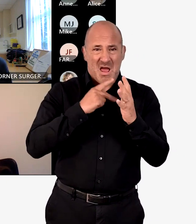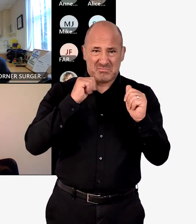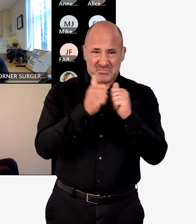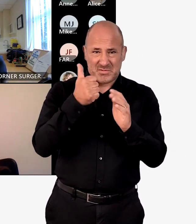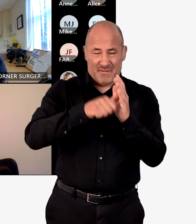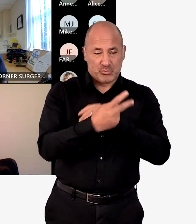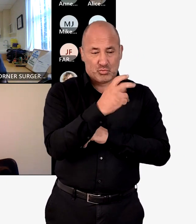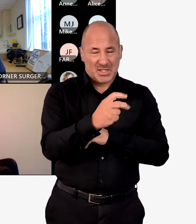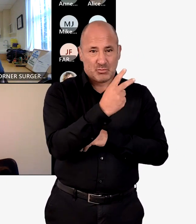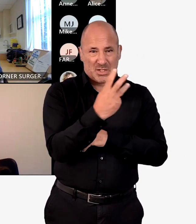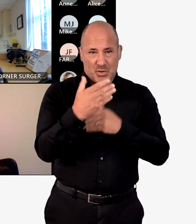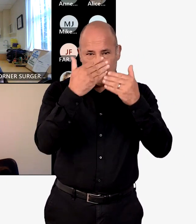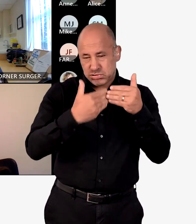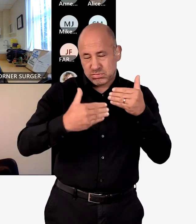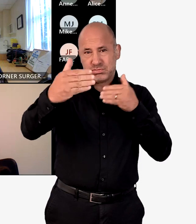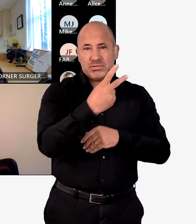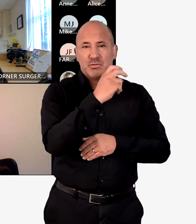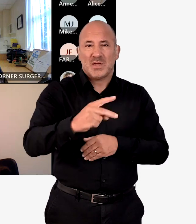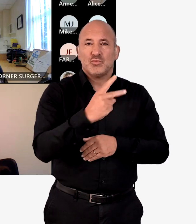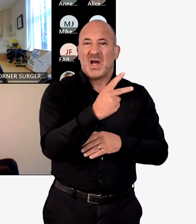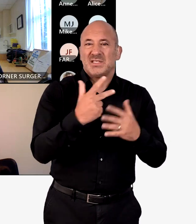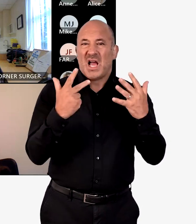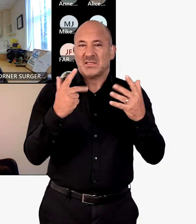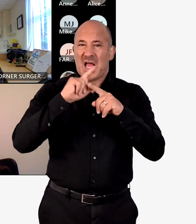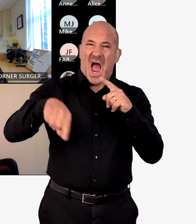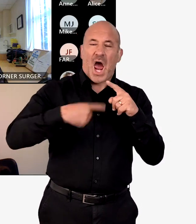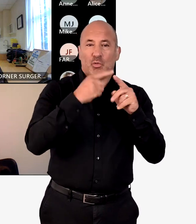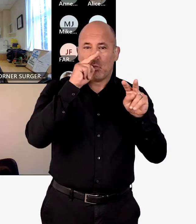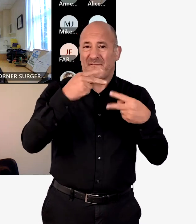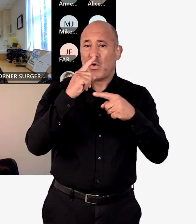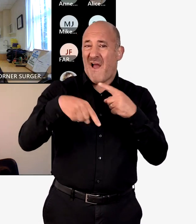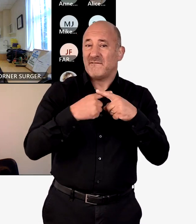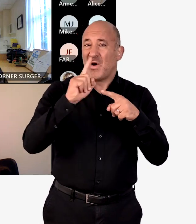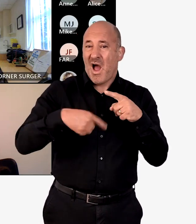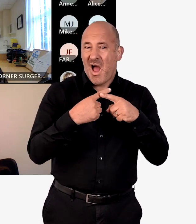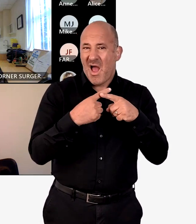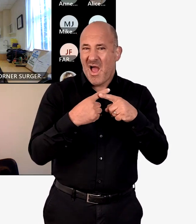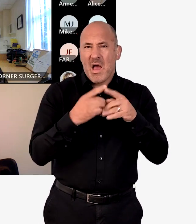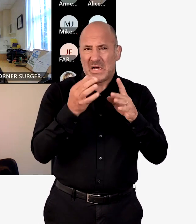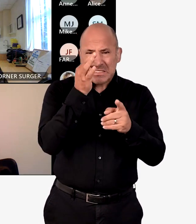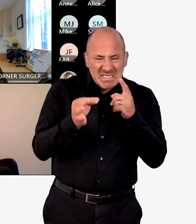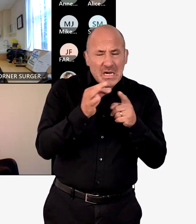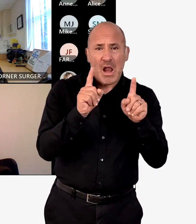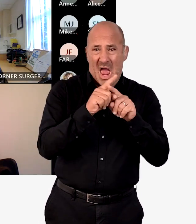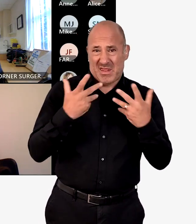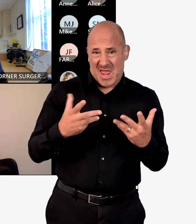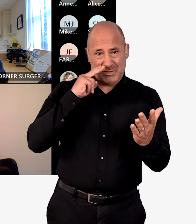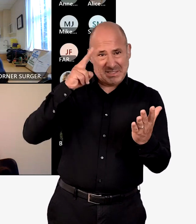South West London joint forward plan that will take us from 2023 to 2028 with an annual review each year, which won't be quite as